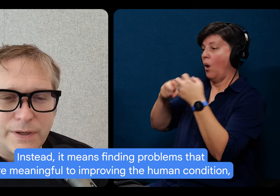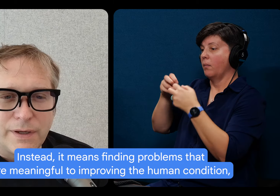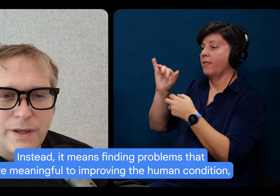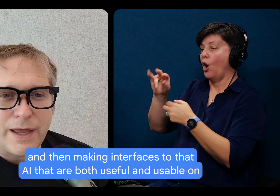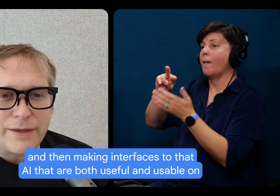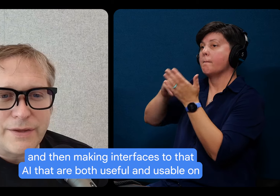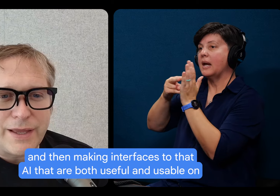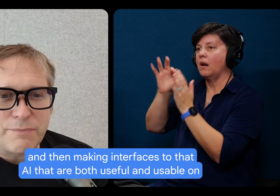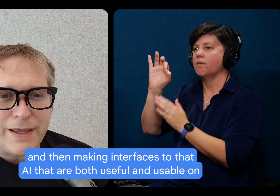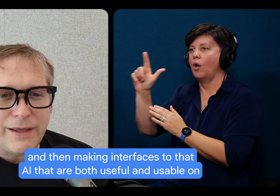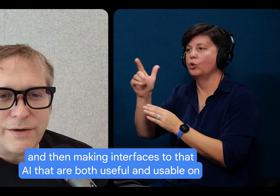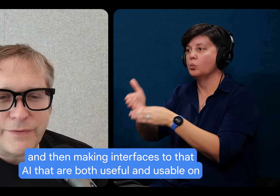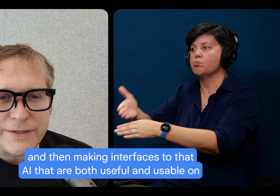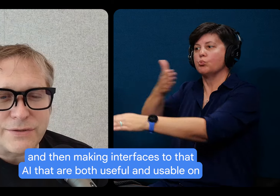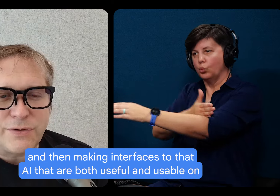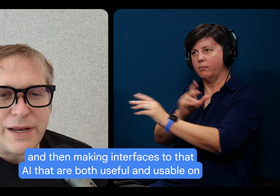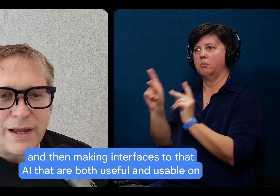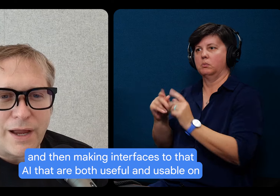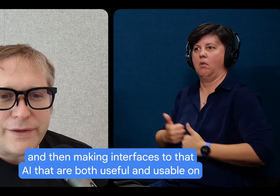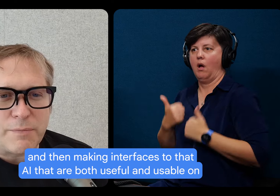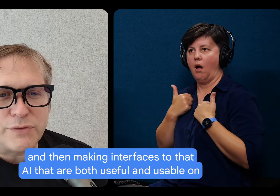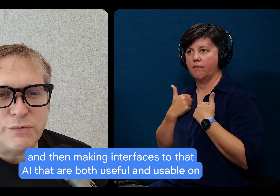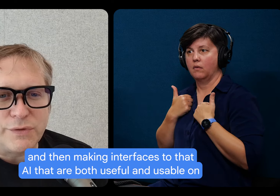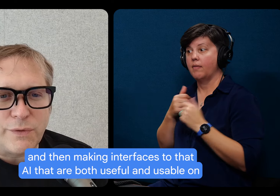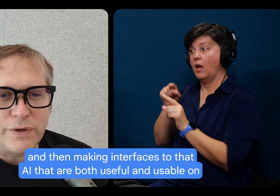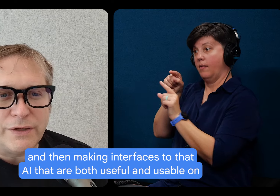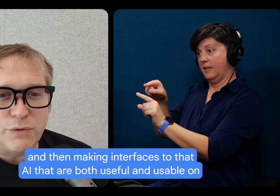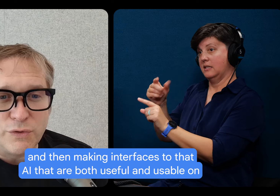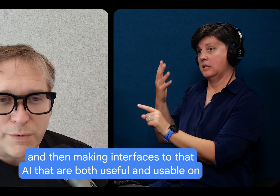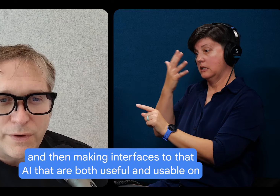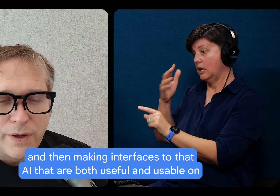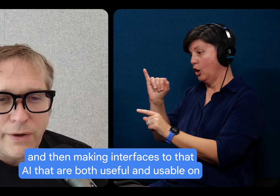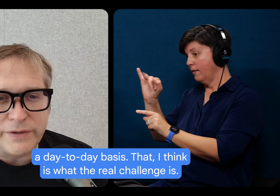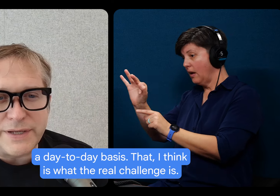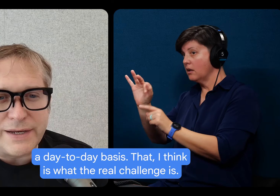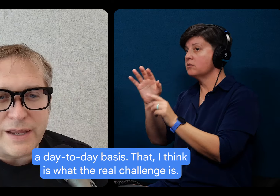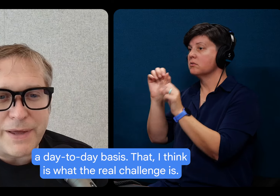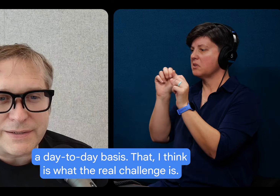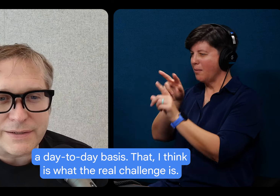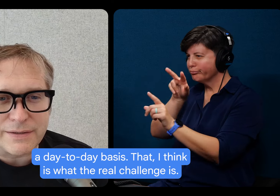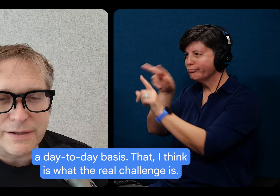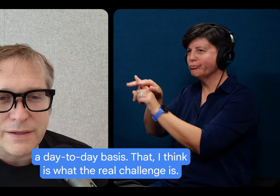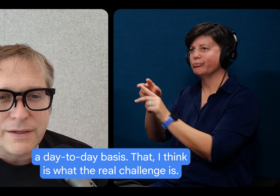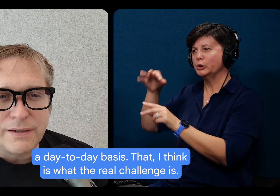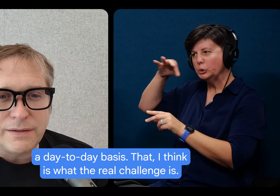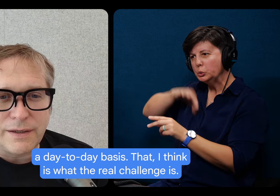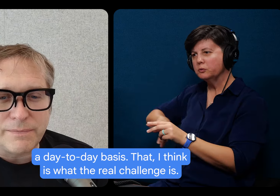and then making interfaces to that AI that are both useful and usable on a day-to-day basis.